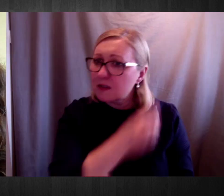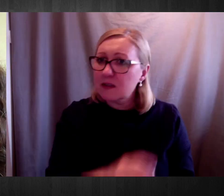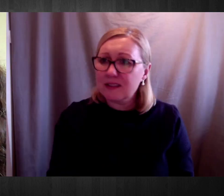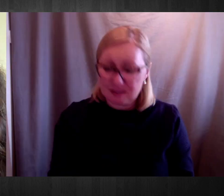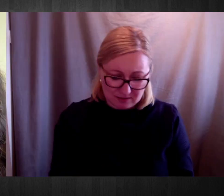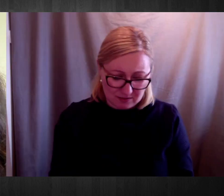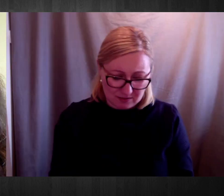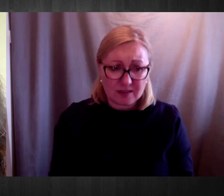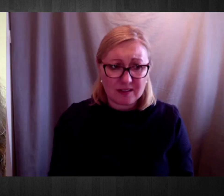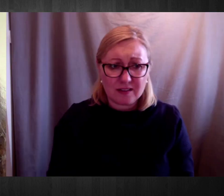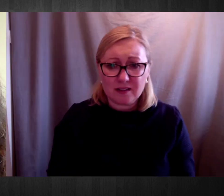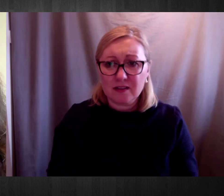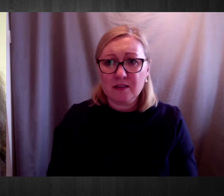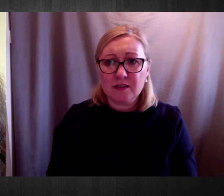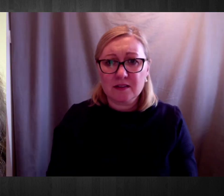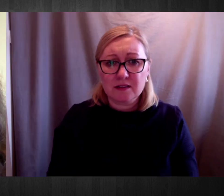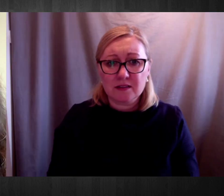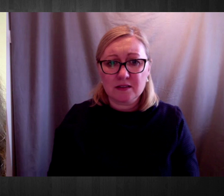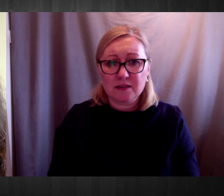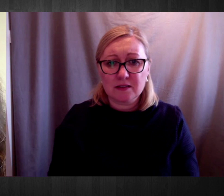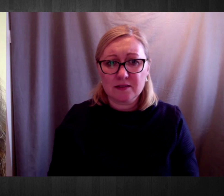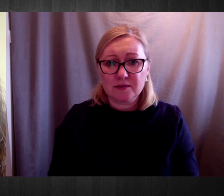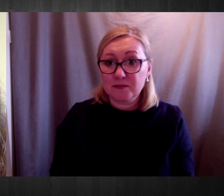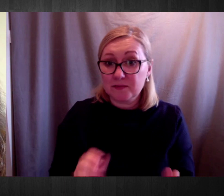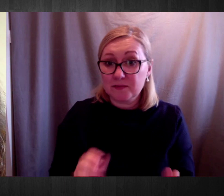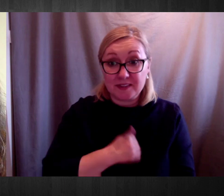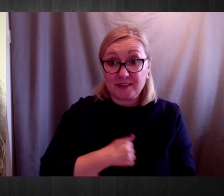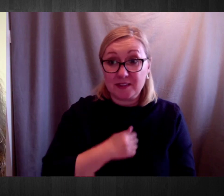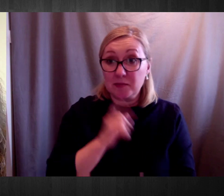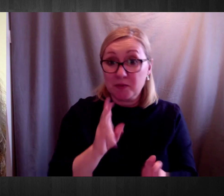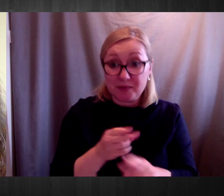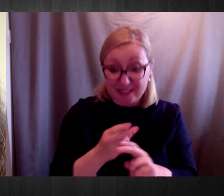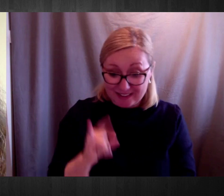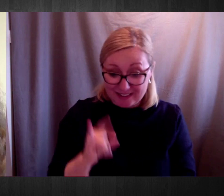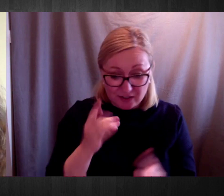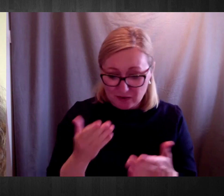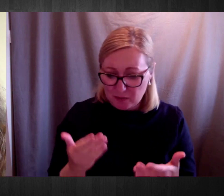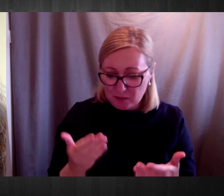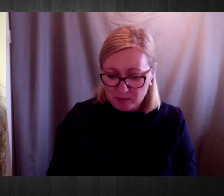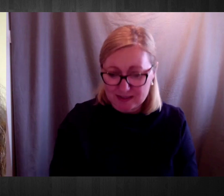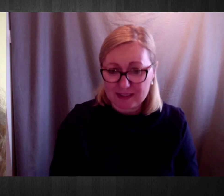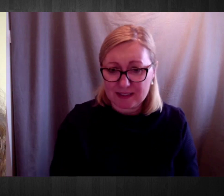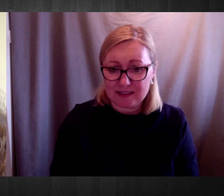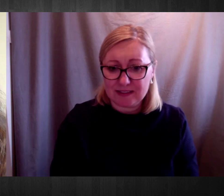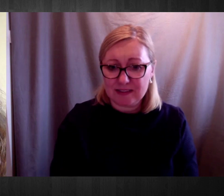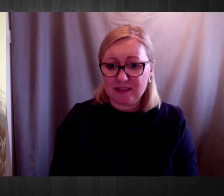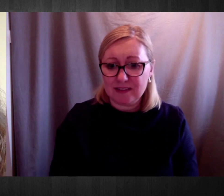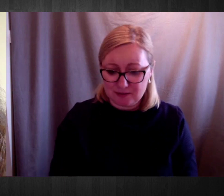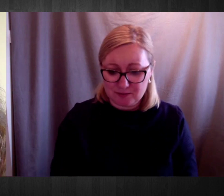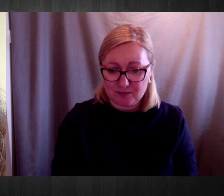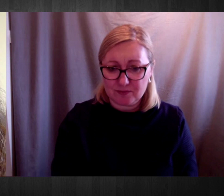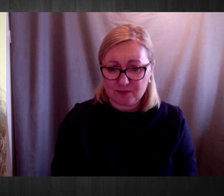Unfortunately, this new way of life is not entirely new to many persons with disabilities. Social isolation,